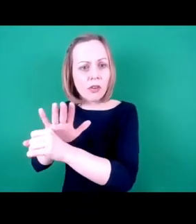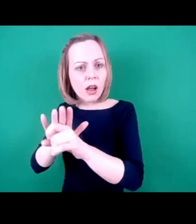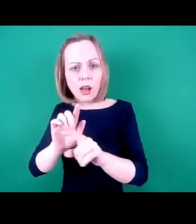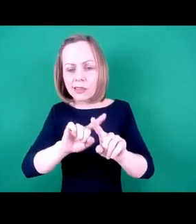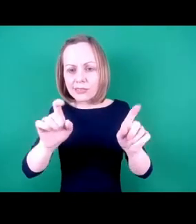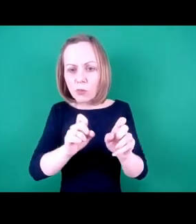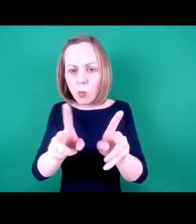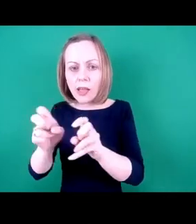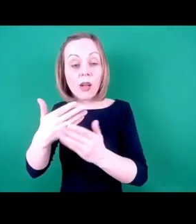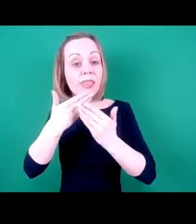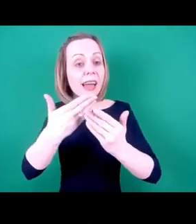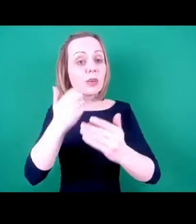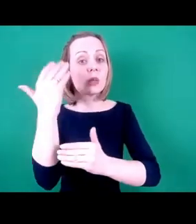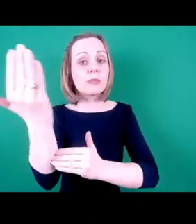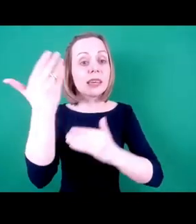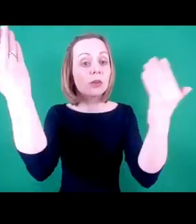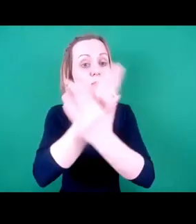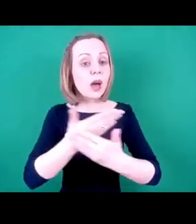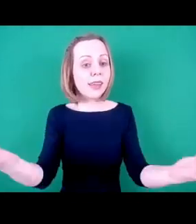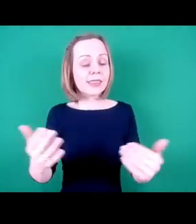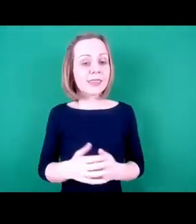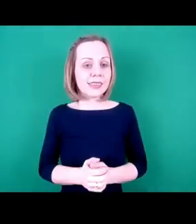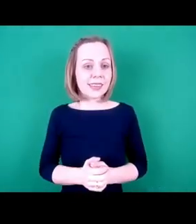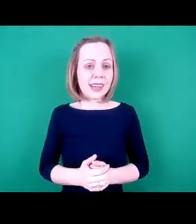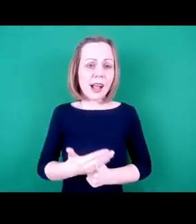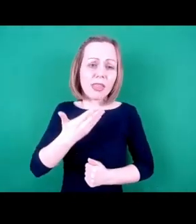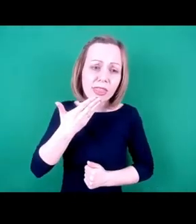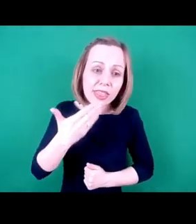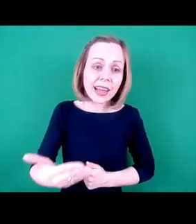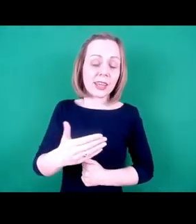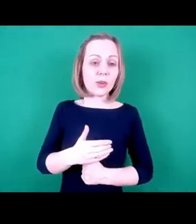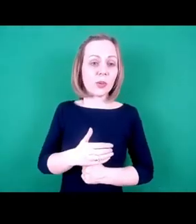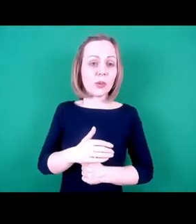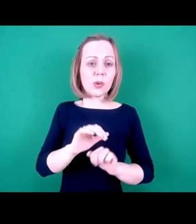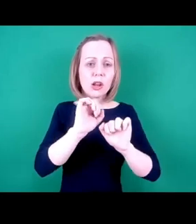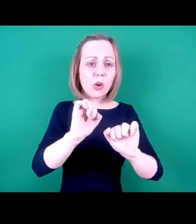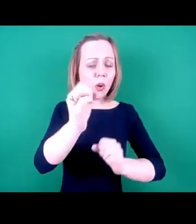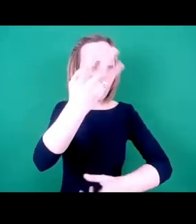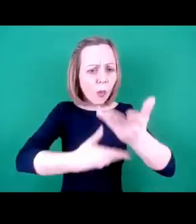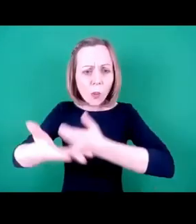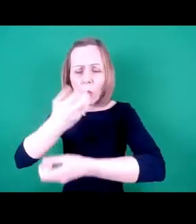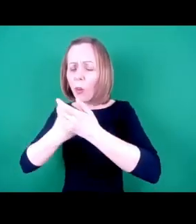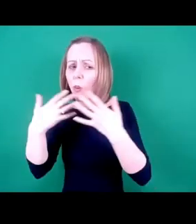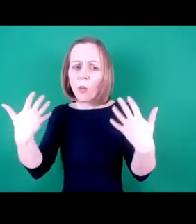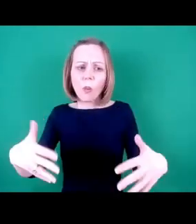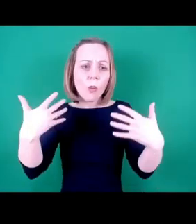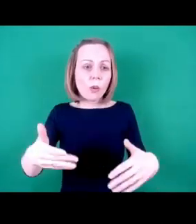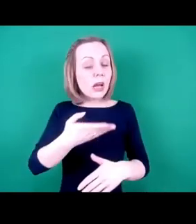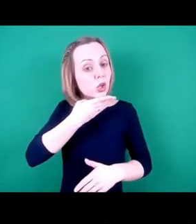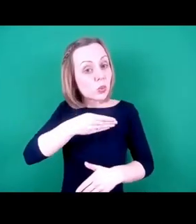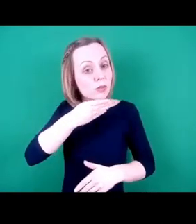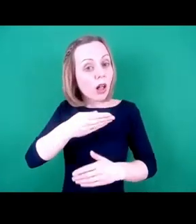thank all of our speakers tonight. It's been incredible to hear from all of you, incredibly useful.